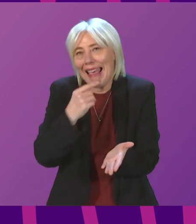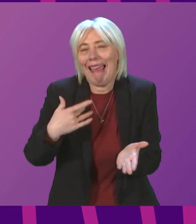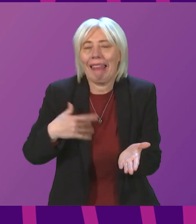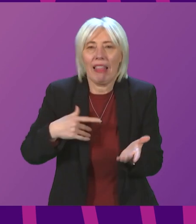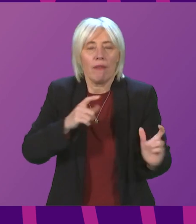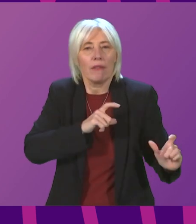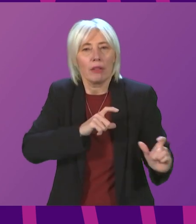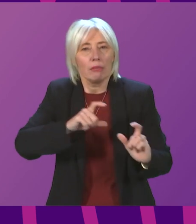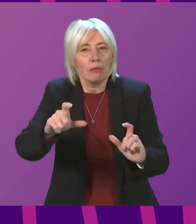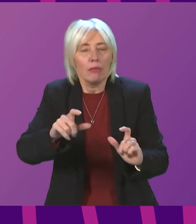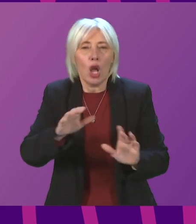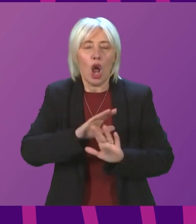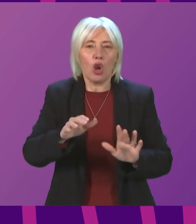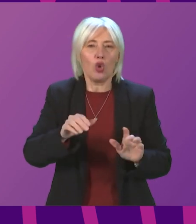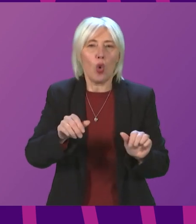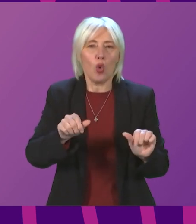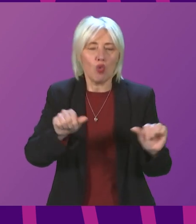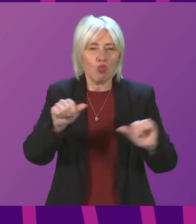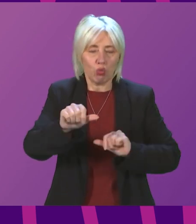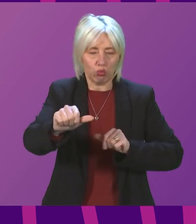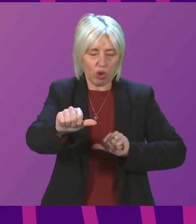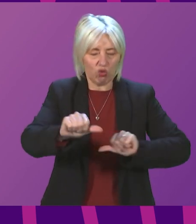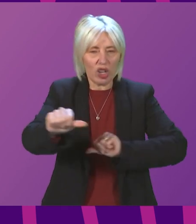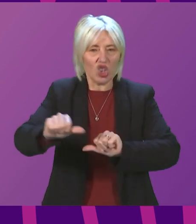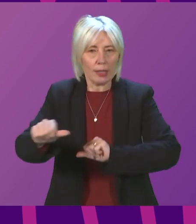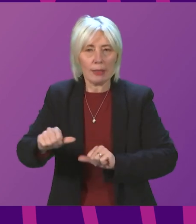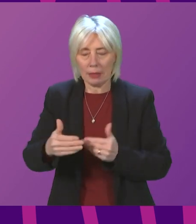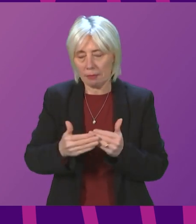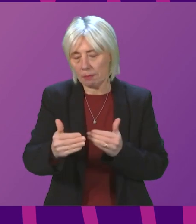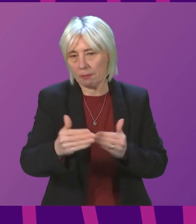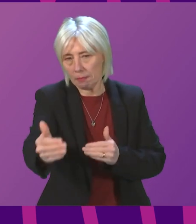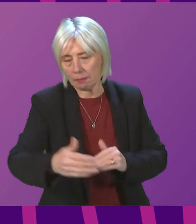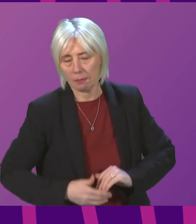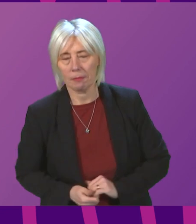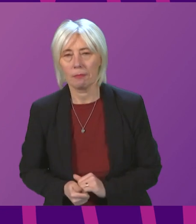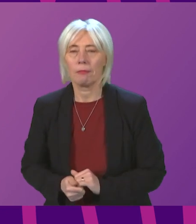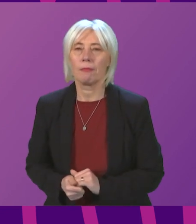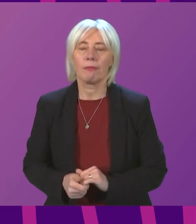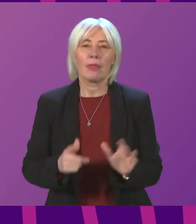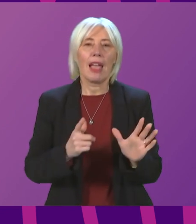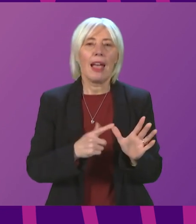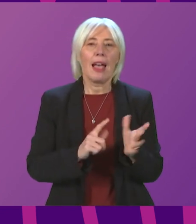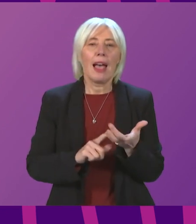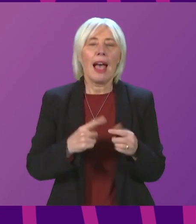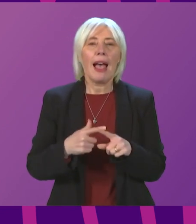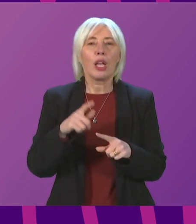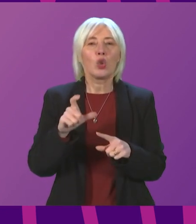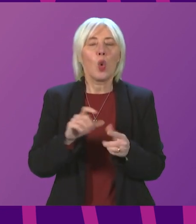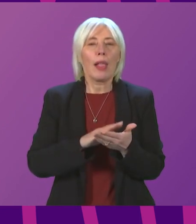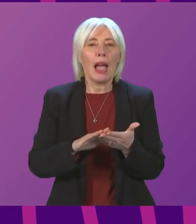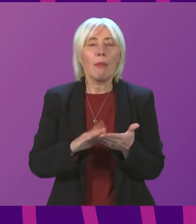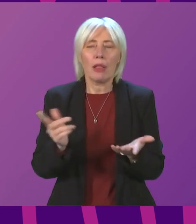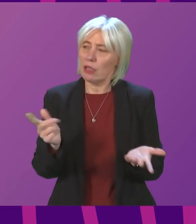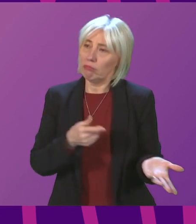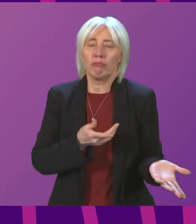sustainably and much less restrictively with COVID in the months ahead. Alex Cole-Hamilton. Thank you very much, Presiding Officer. We've just heard from